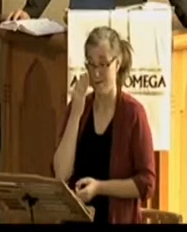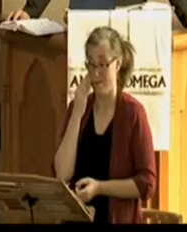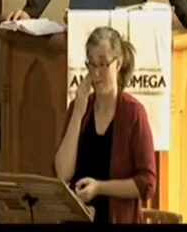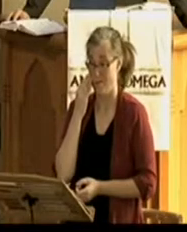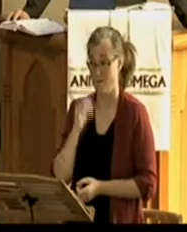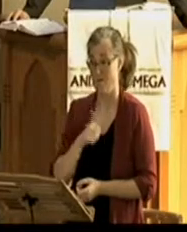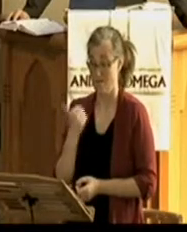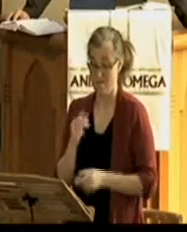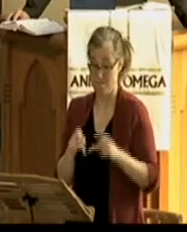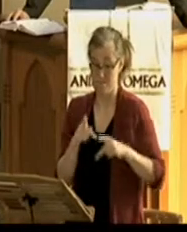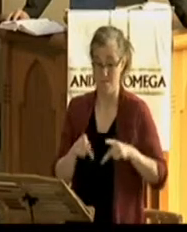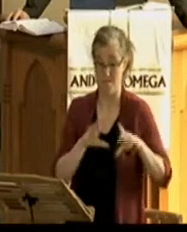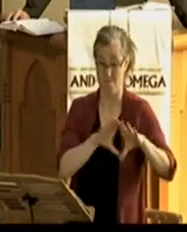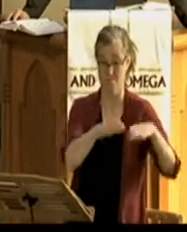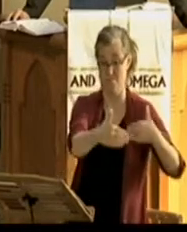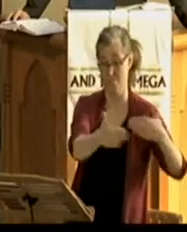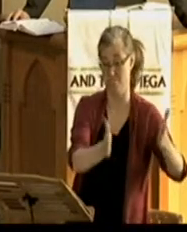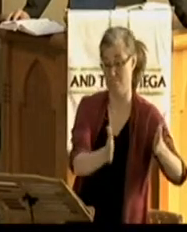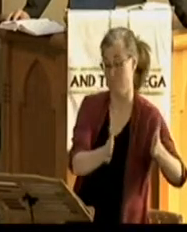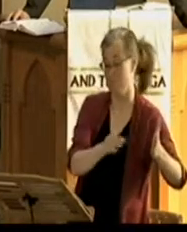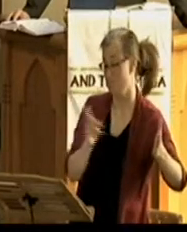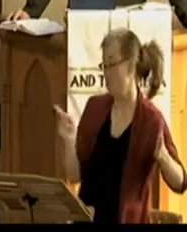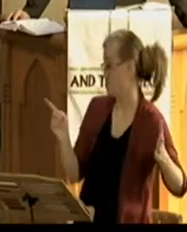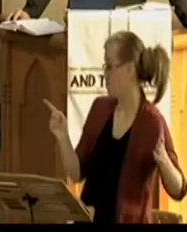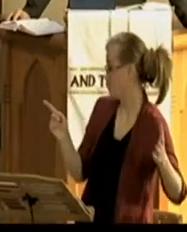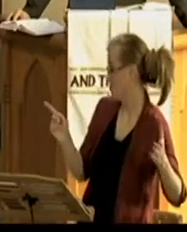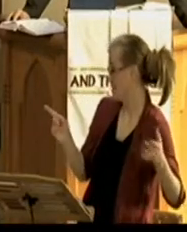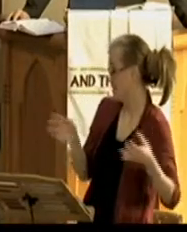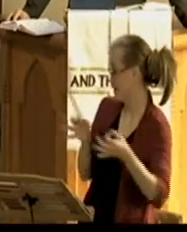We need the triune God to come to us. To convert us.